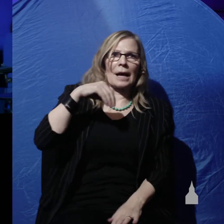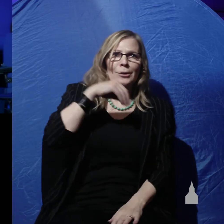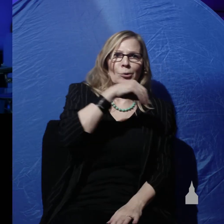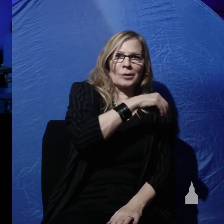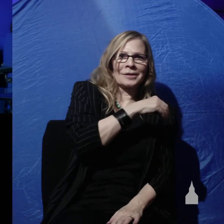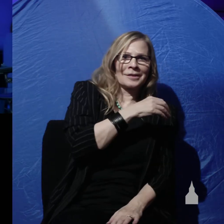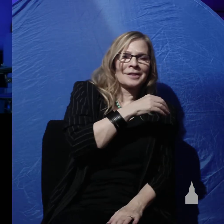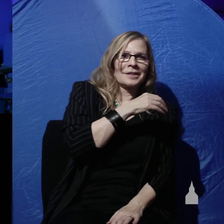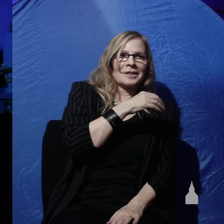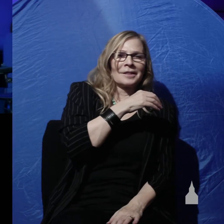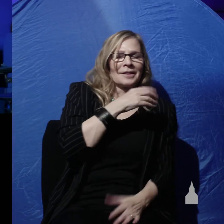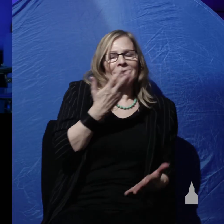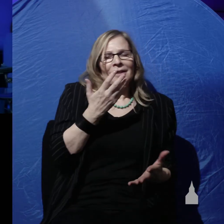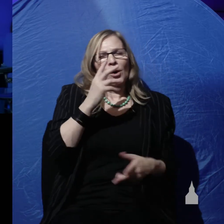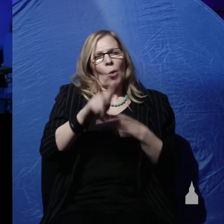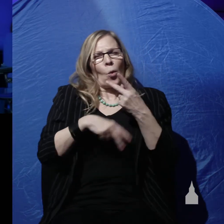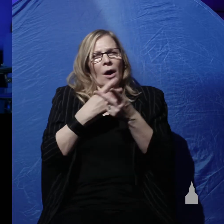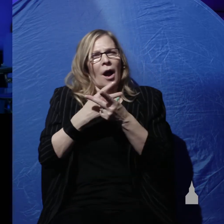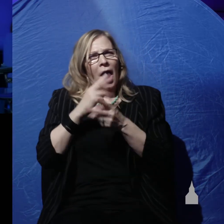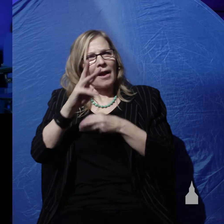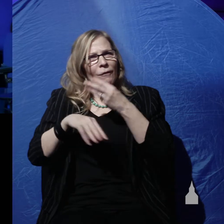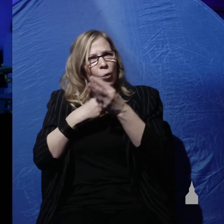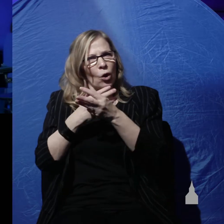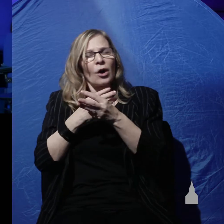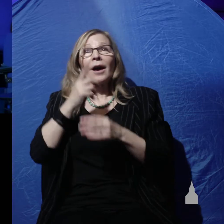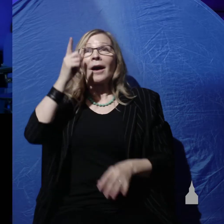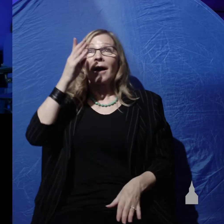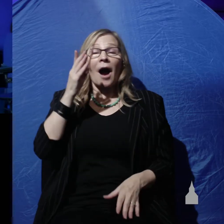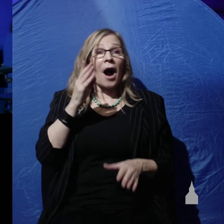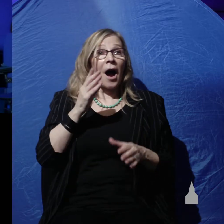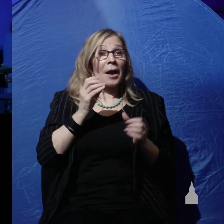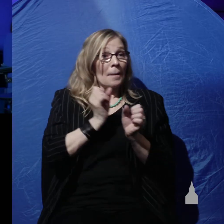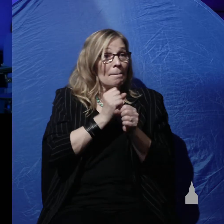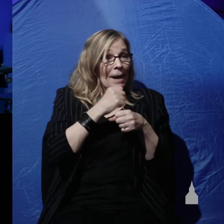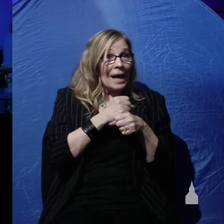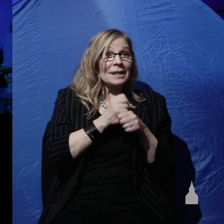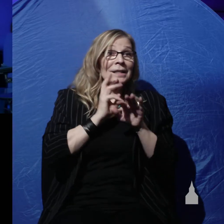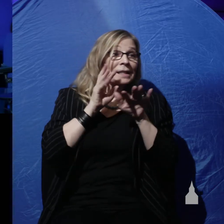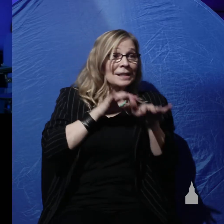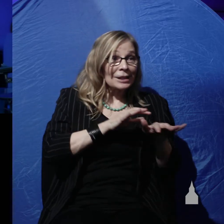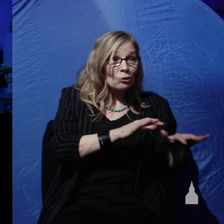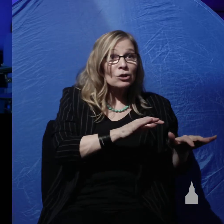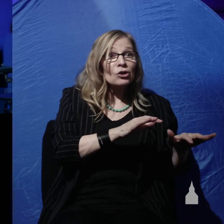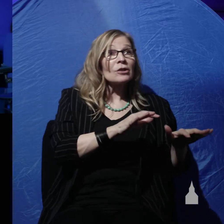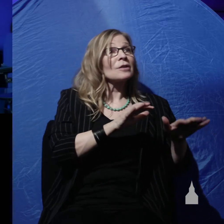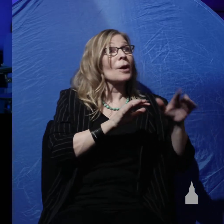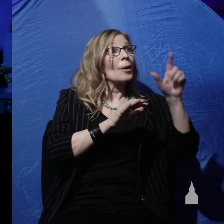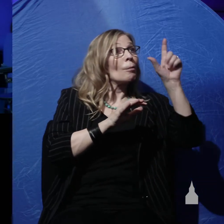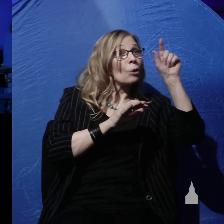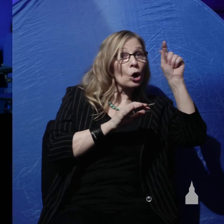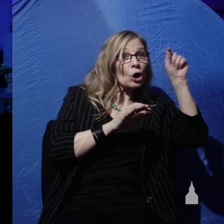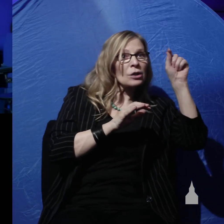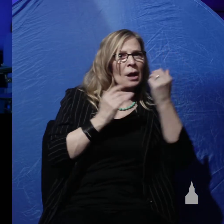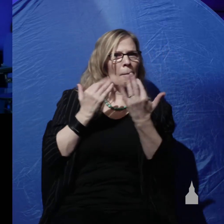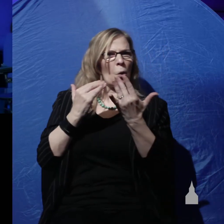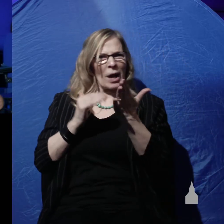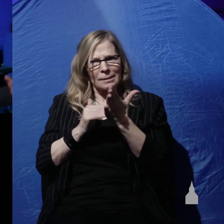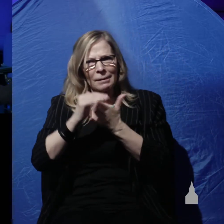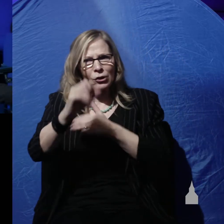kind of a world would it be where God makes sea creatures and birds and then waits millions of years to create any land animals? And furthermore, how could he